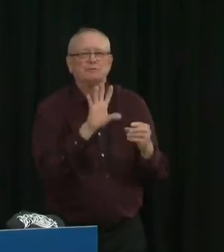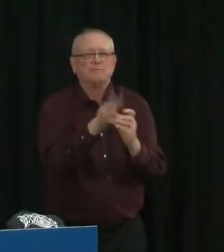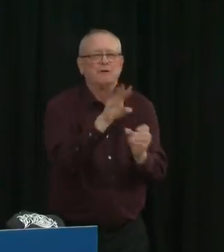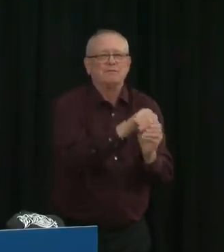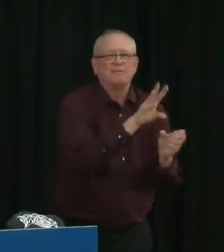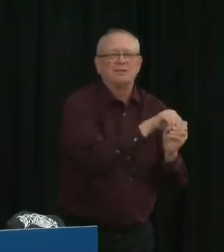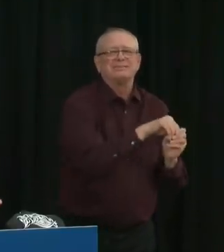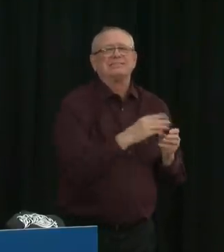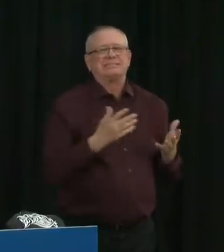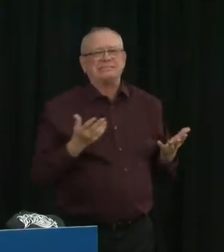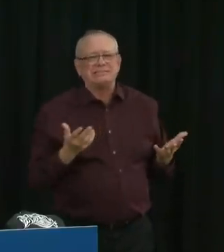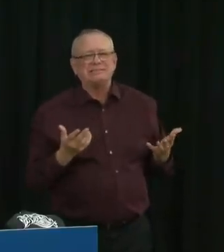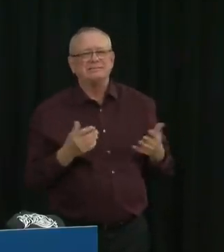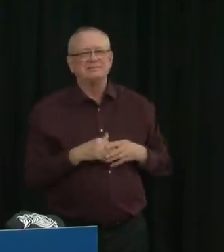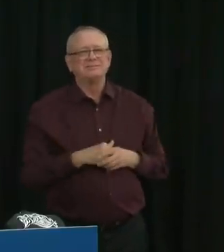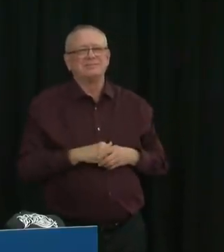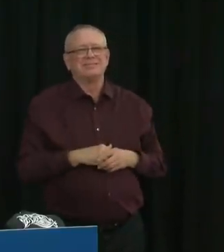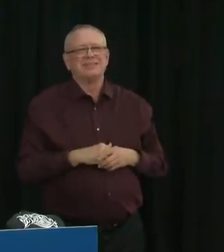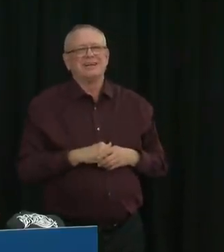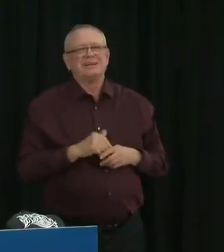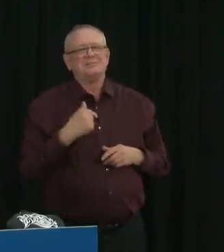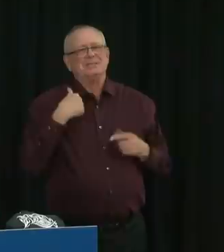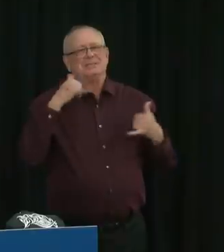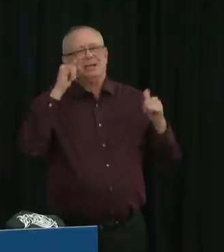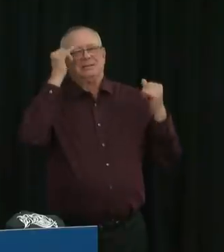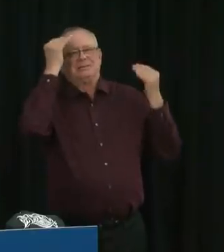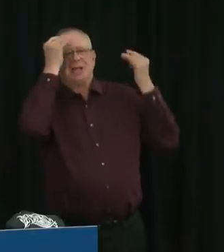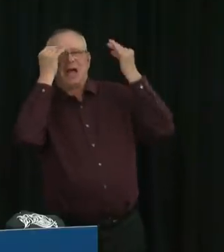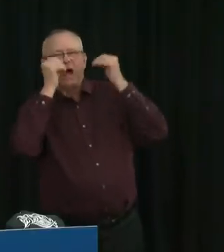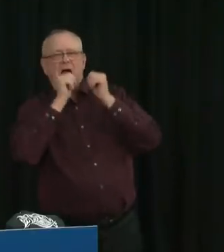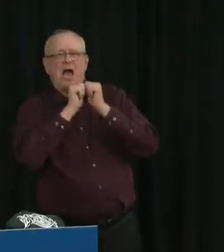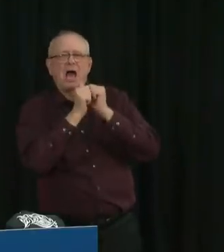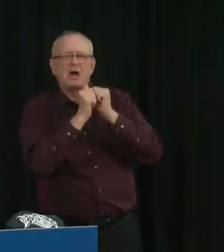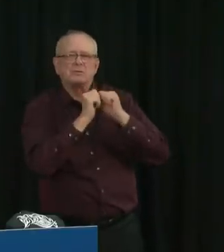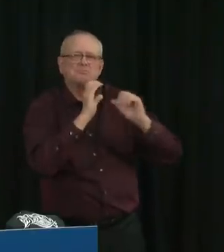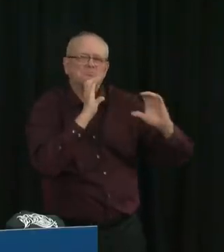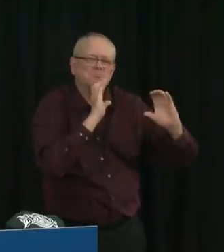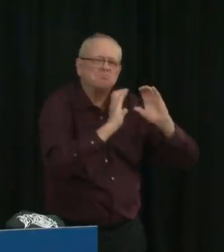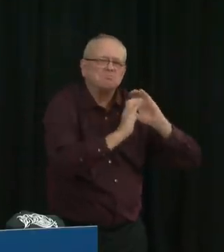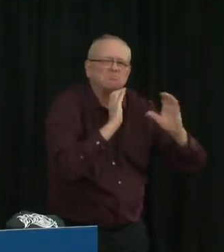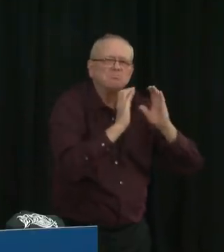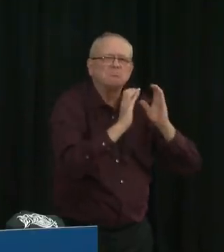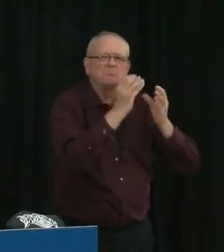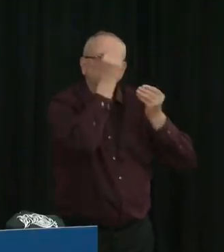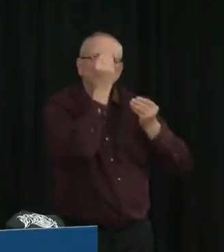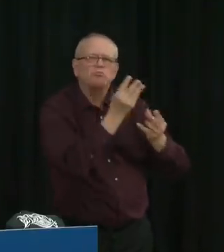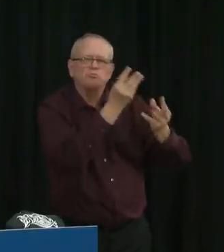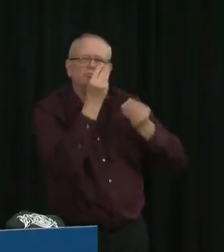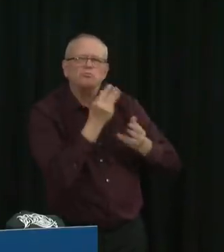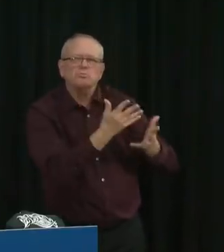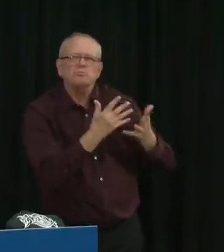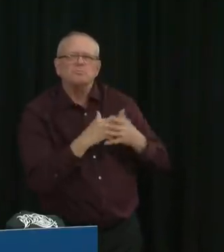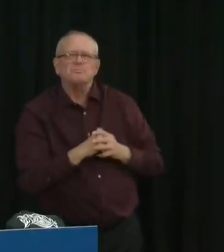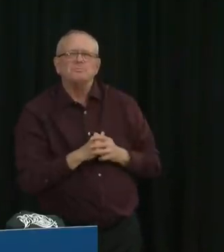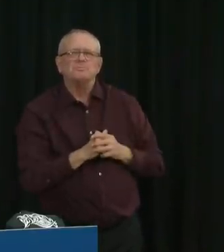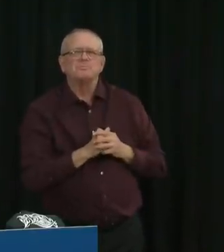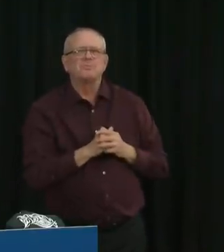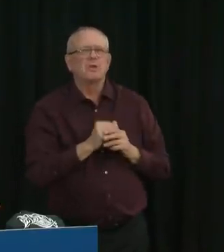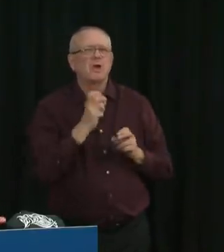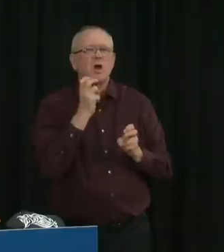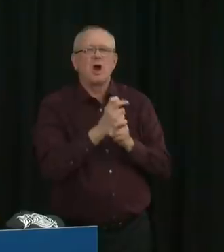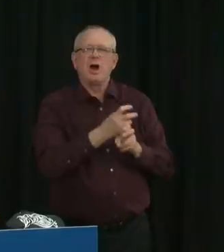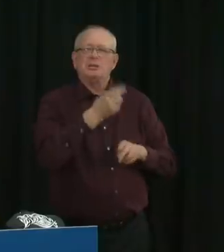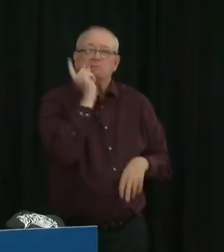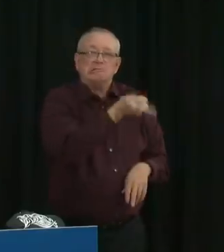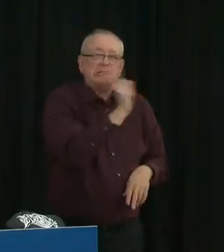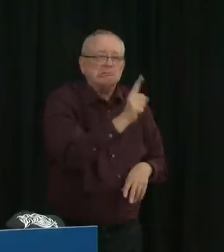we think about how best to communicate with a message that goes beyond simply saying, you know, don't get together with friends. But we're